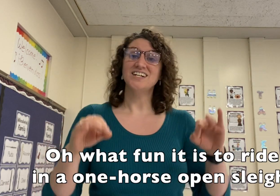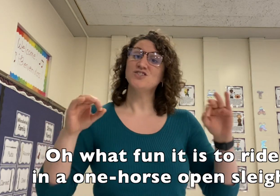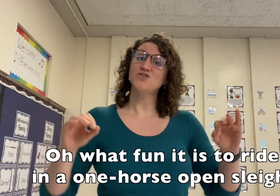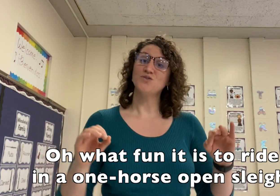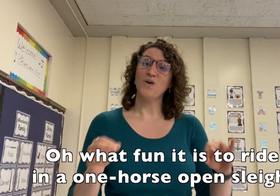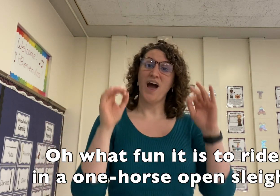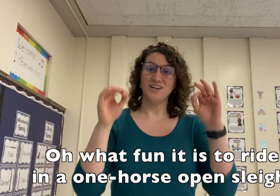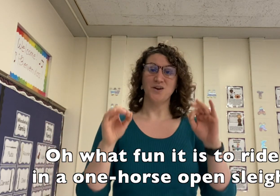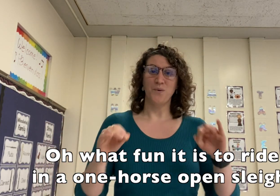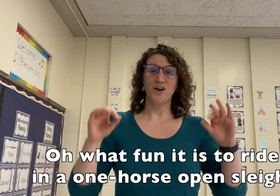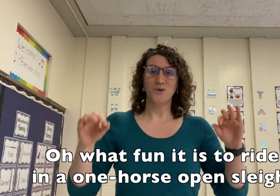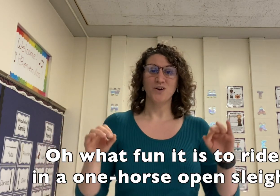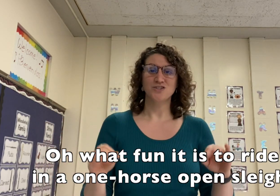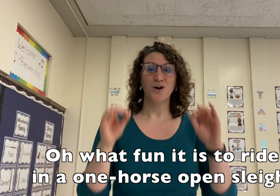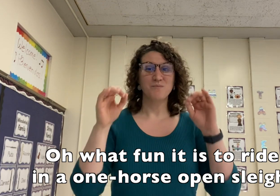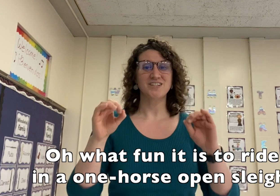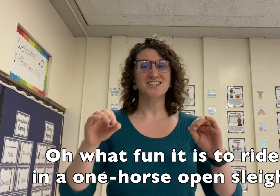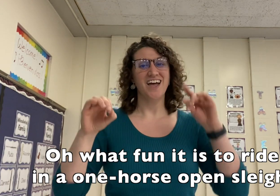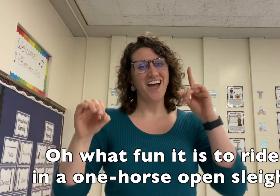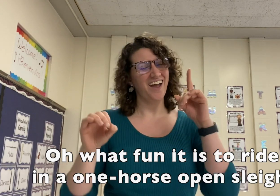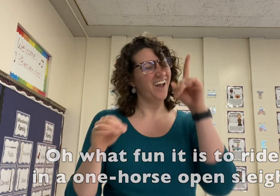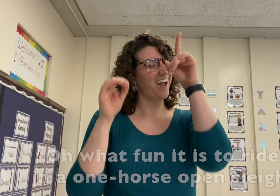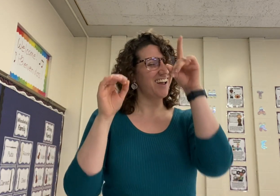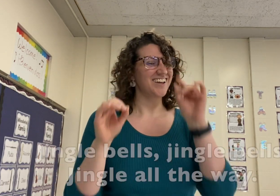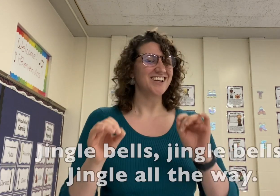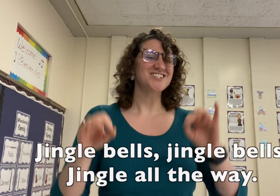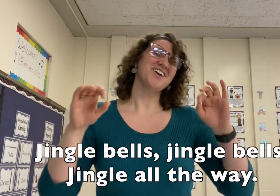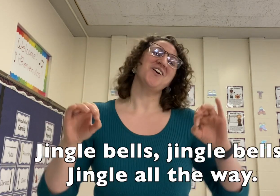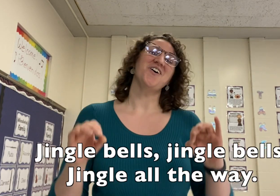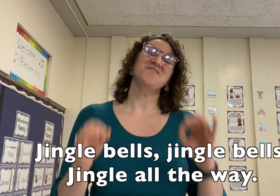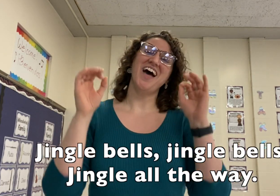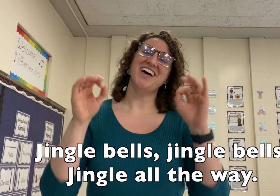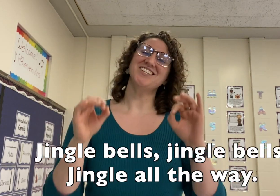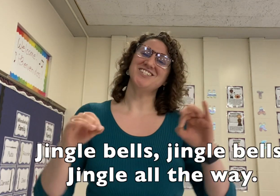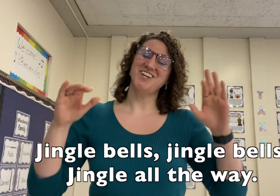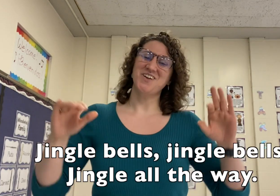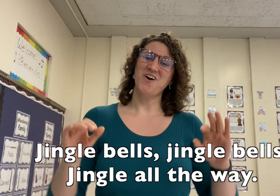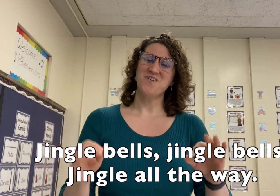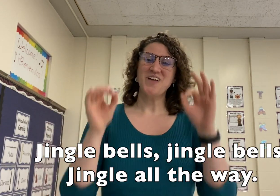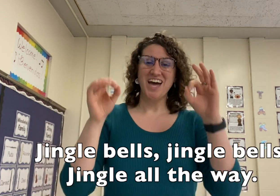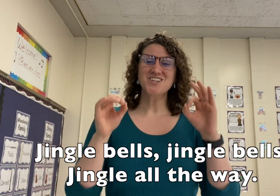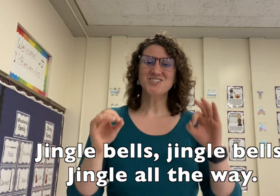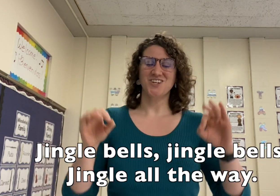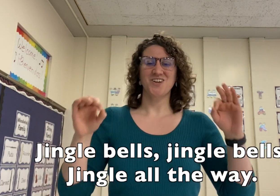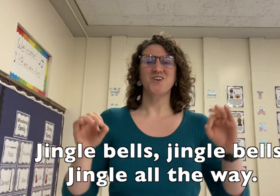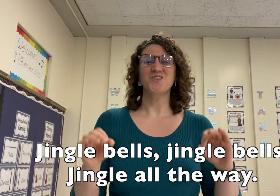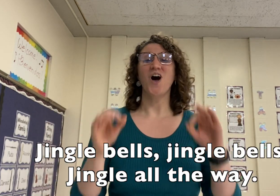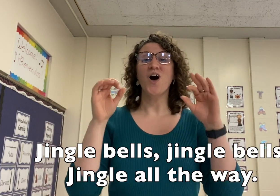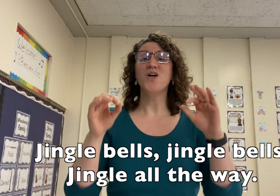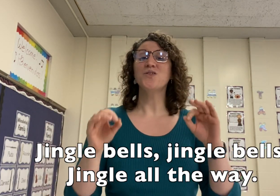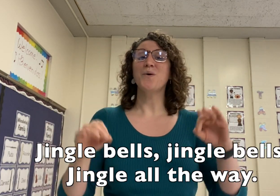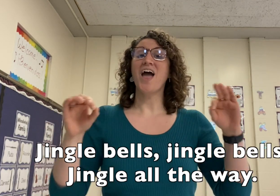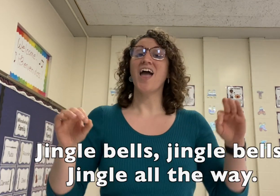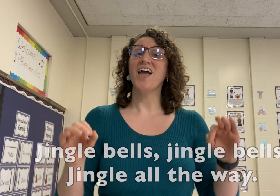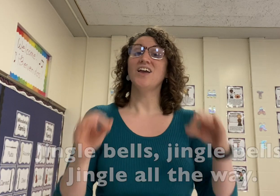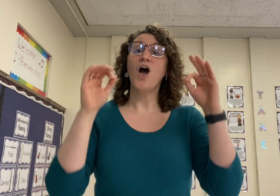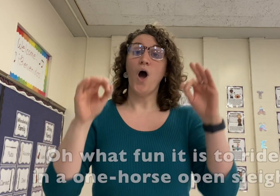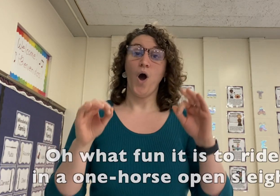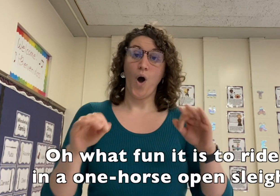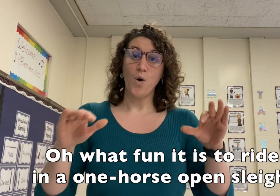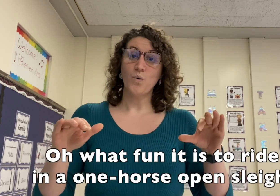is to ride in a one-horse open sleigh. Jingle bells, jingle bells, jingle all the way. Oh,